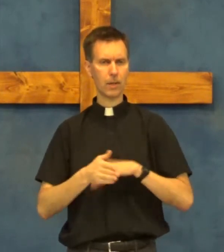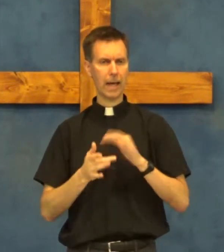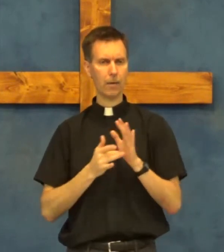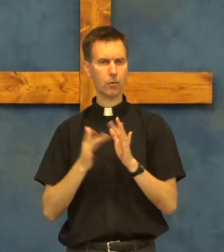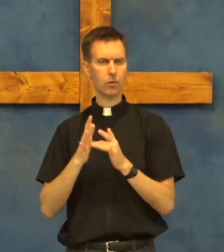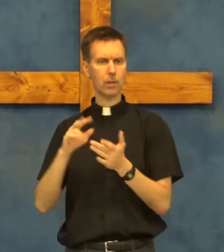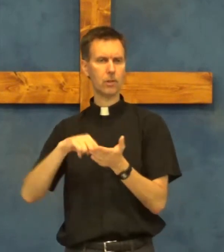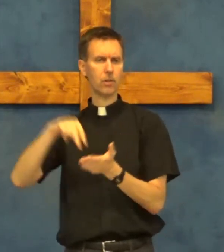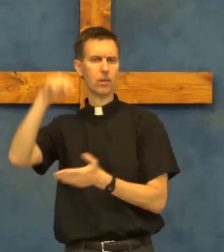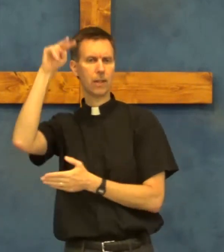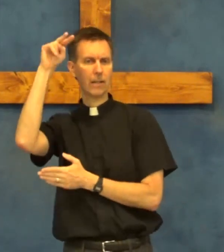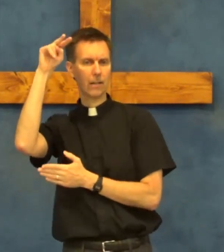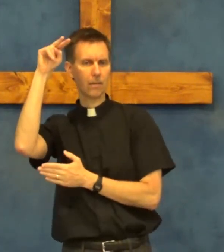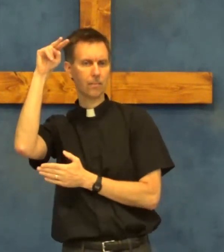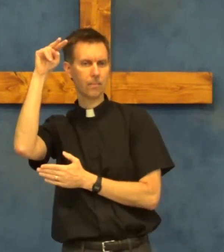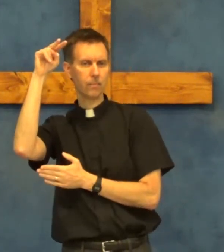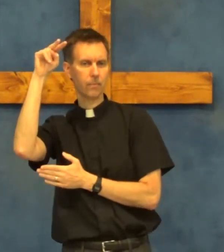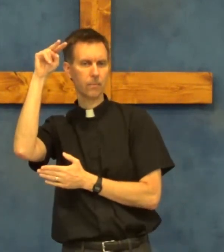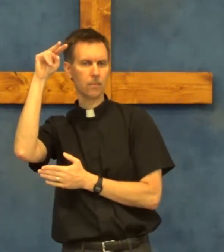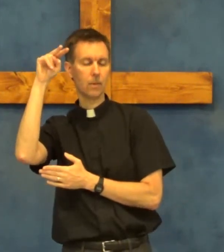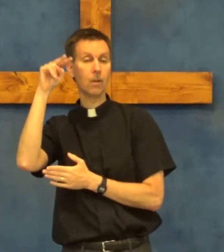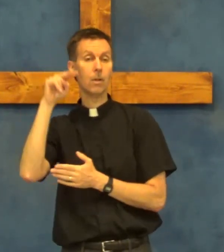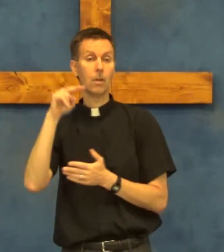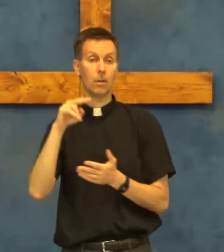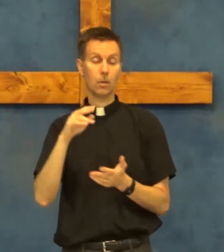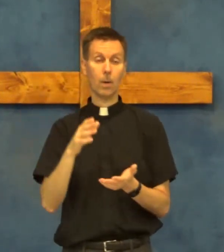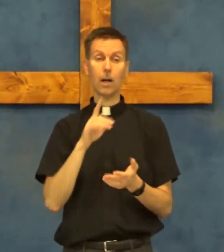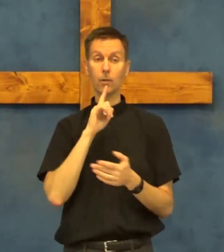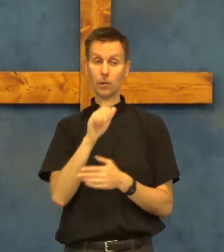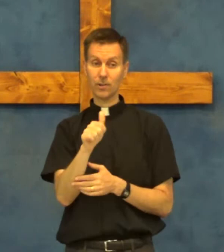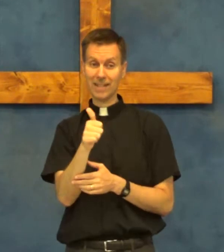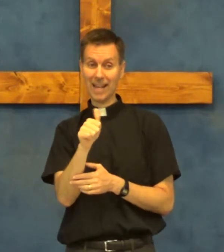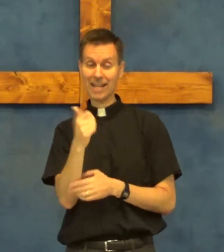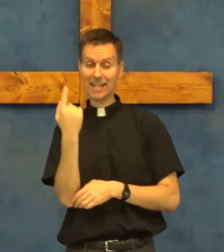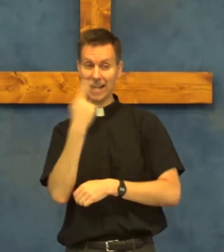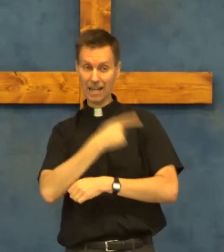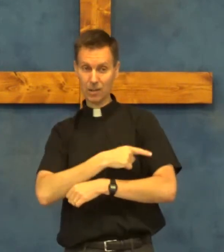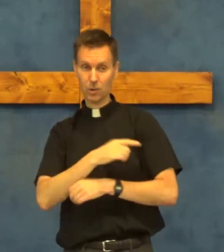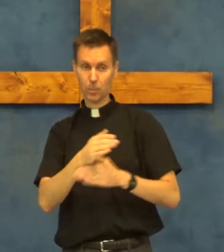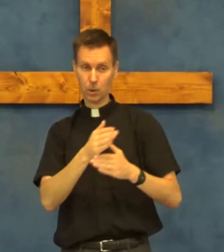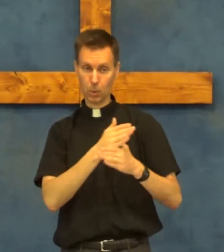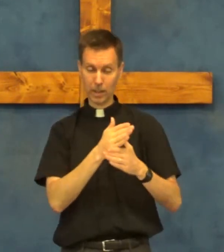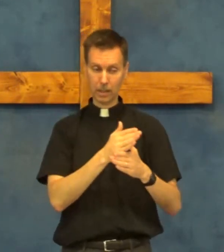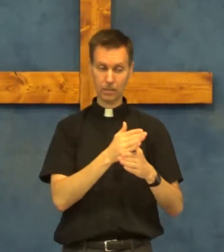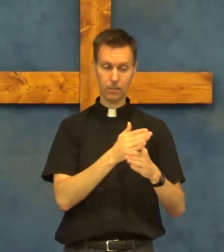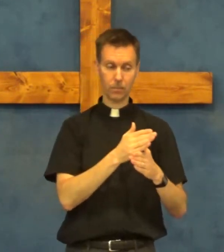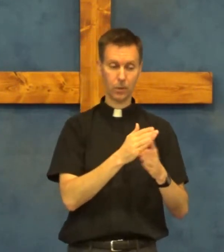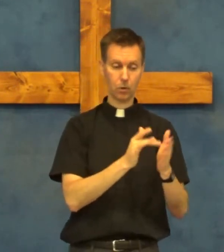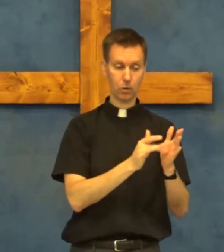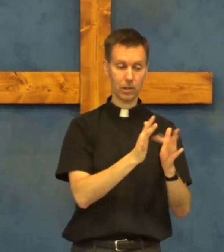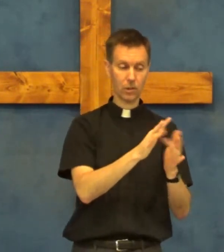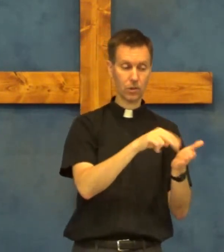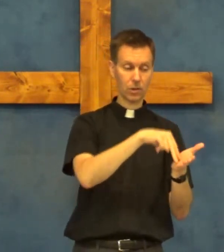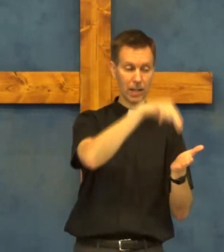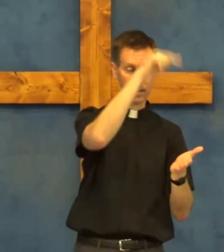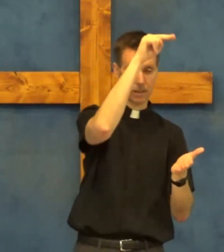after Jesus ascended well there's ten days between Jesus ascending